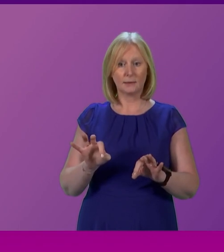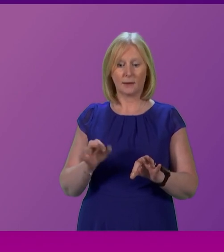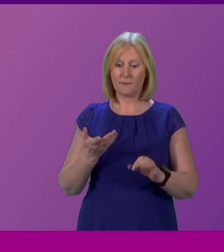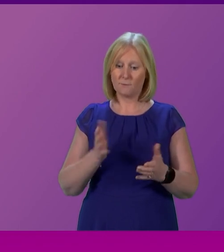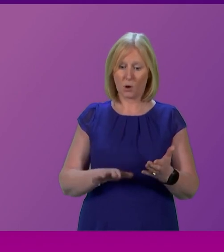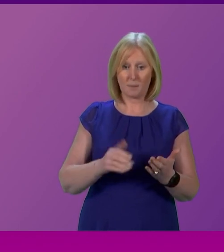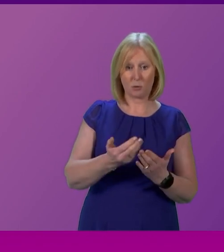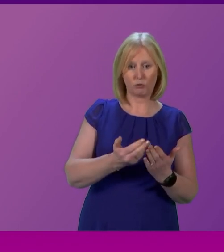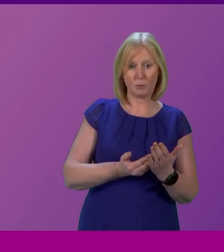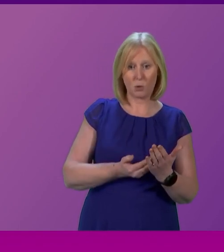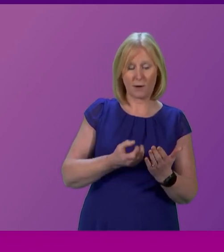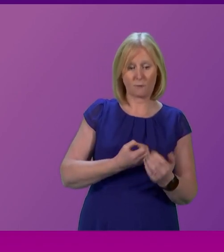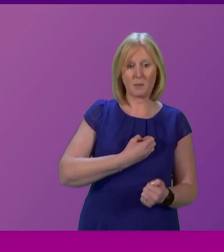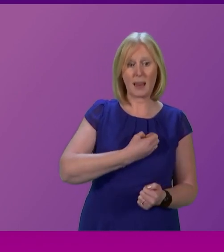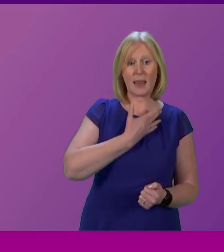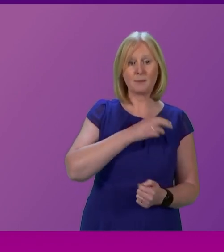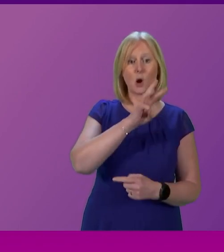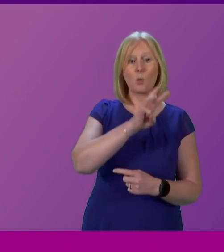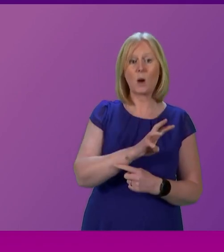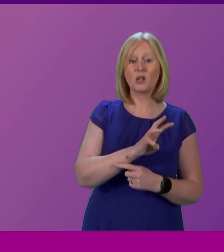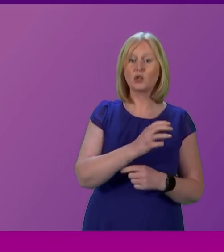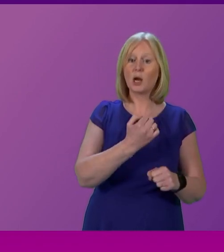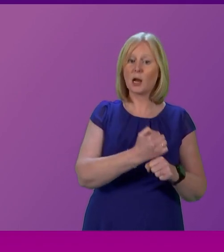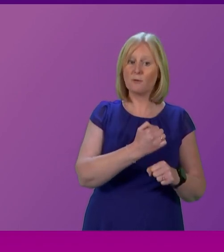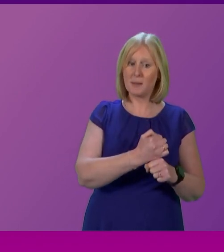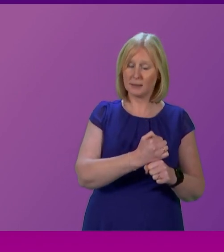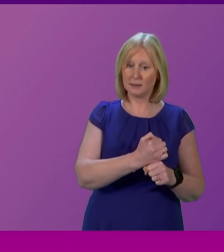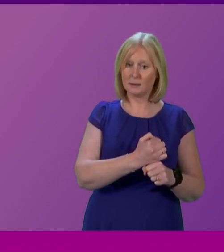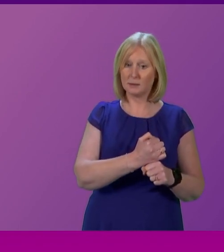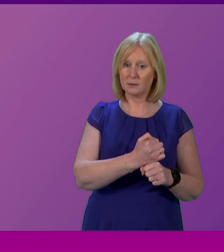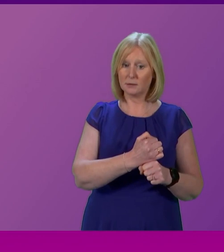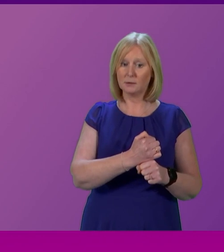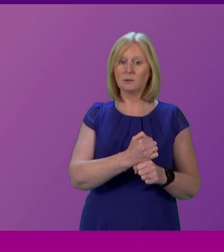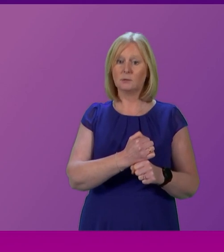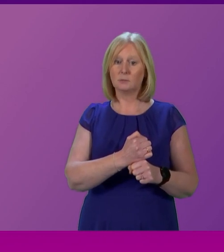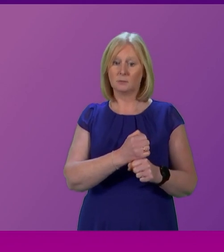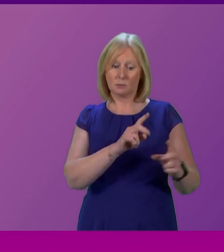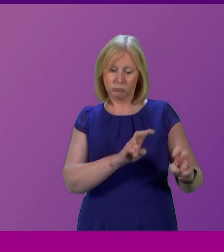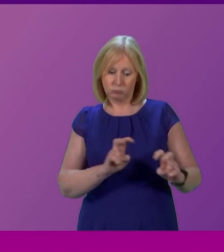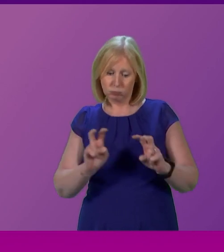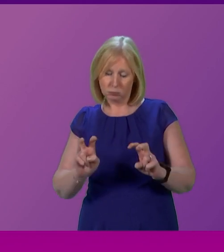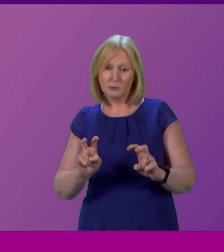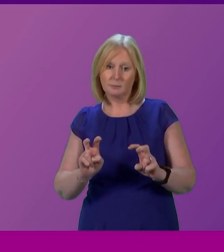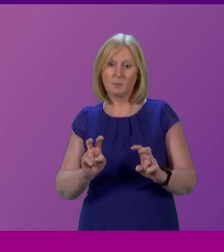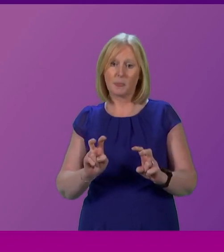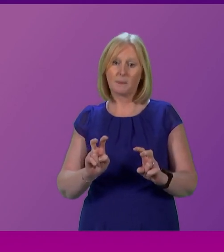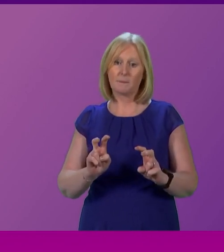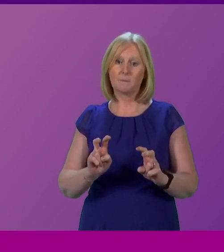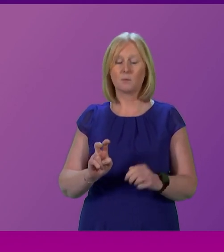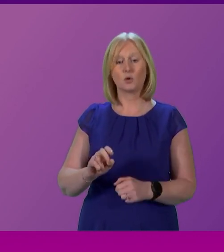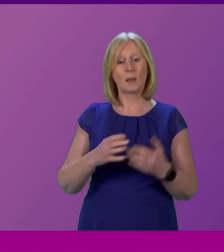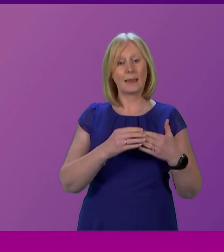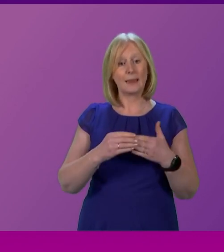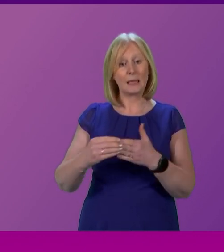report from the Labour Welsh Government. Confirming quite the distance that the leadership of the Labour Party in Scotland, and I say